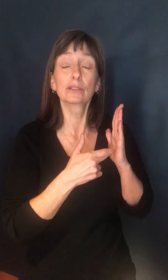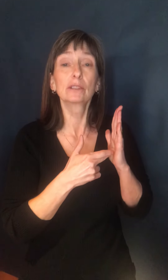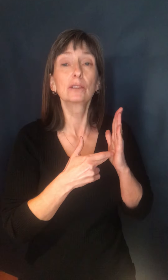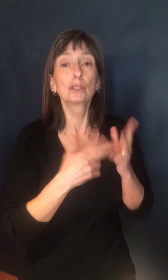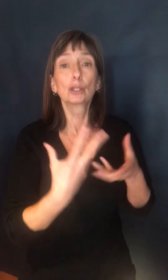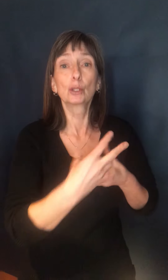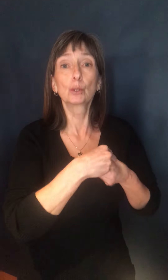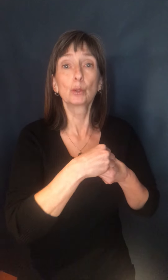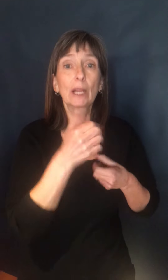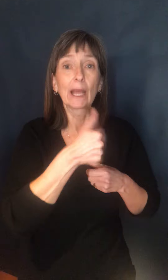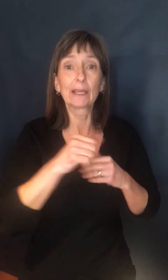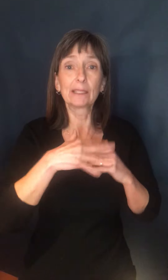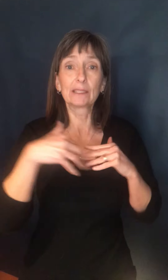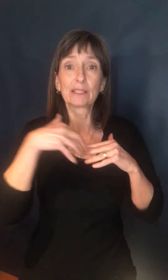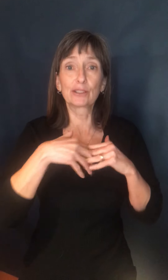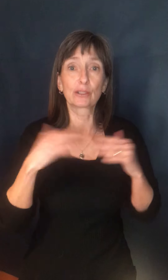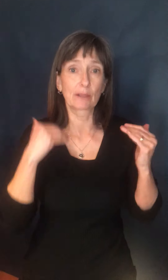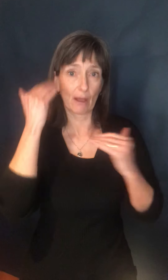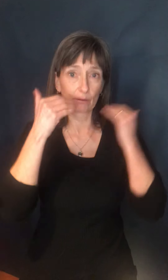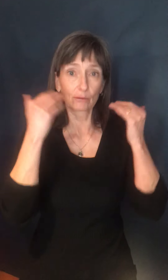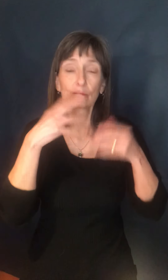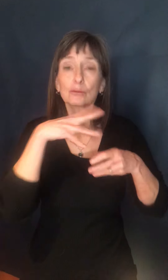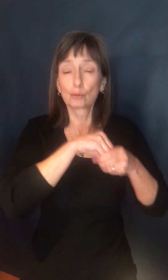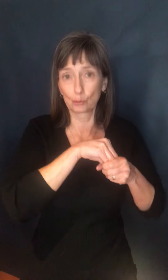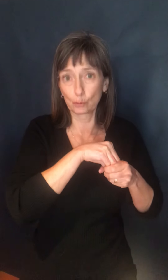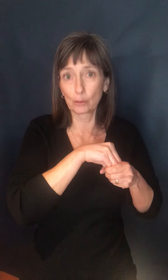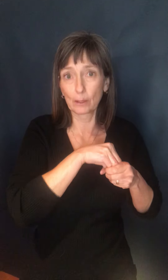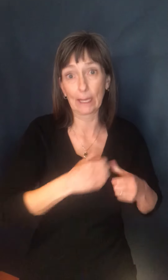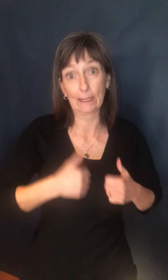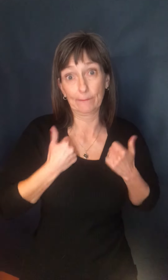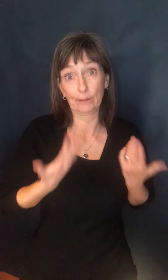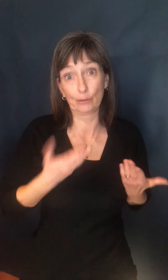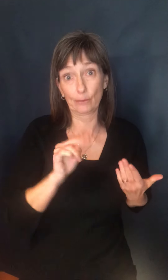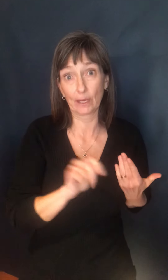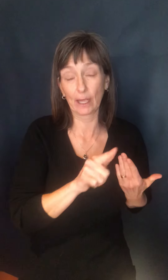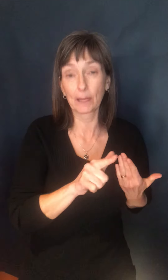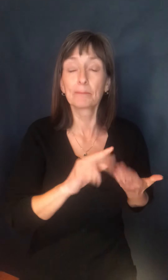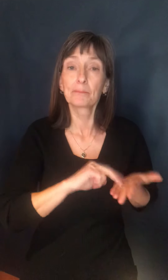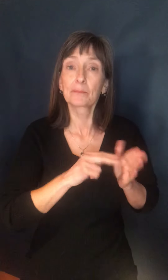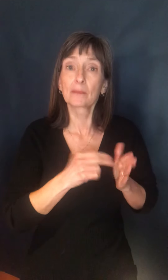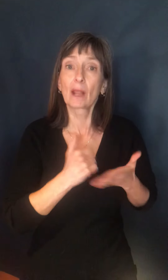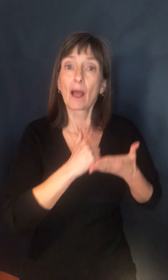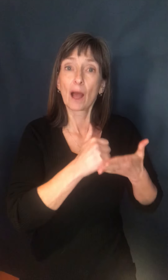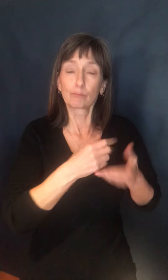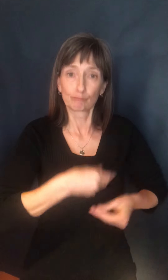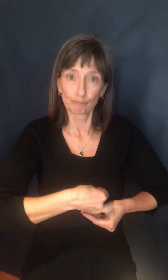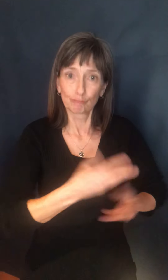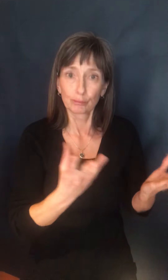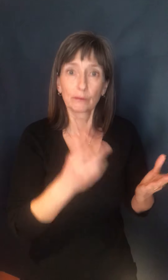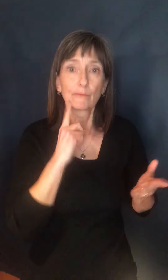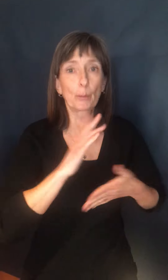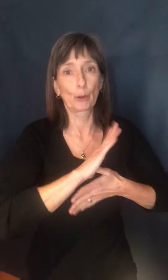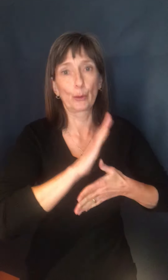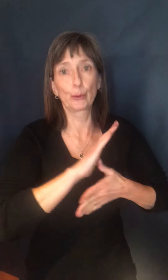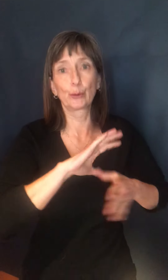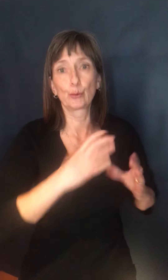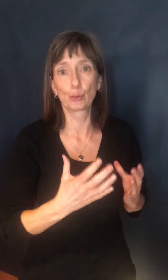in the province. This will help facilitate planning to administer vaccination for this priority group. As we